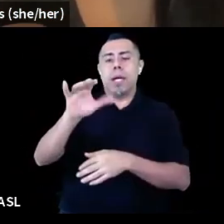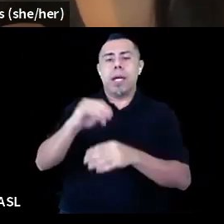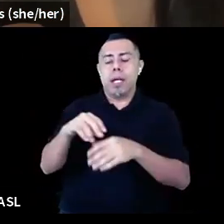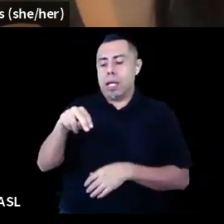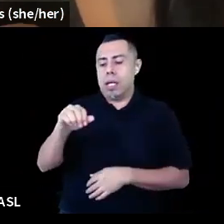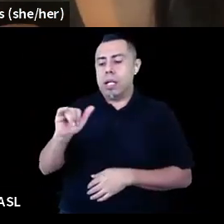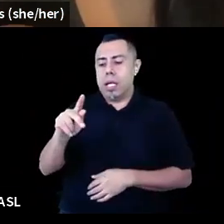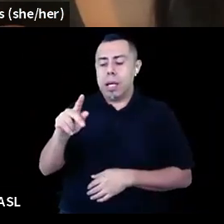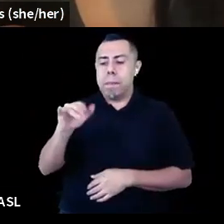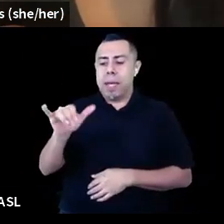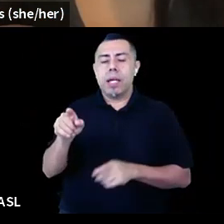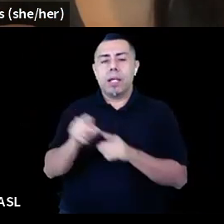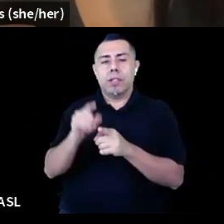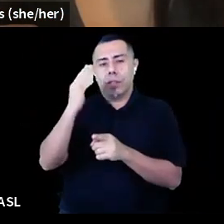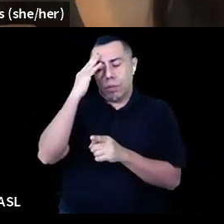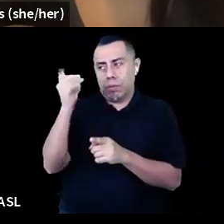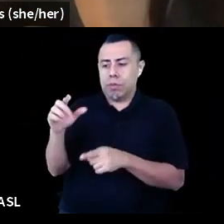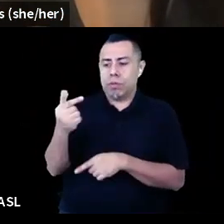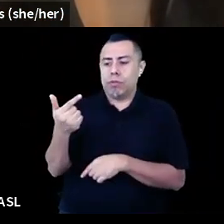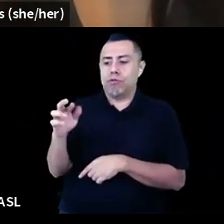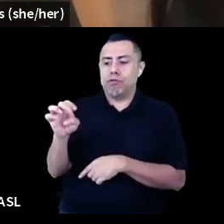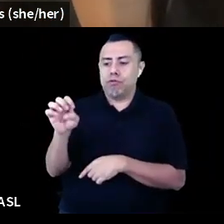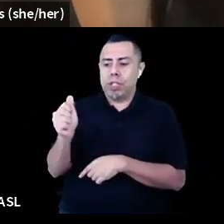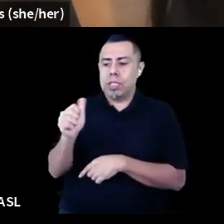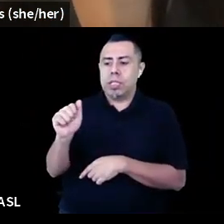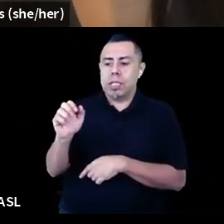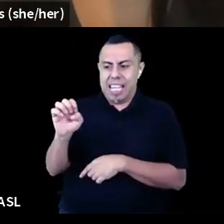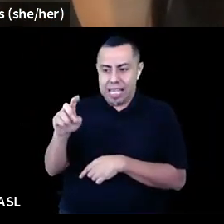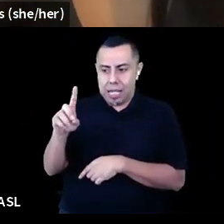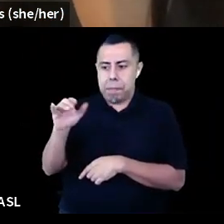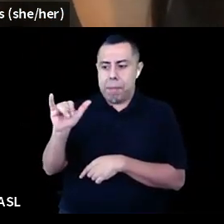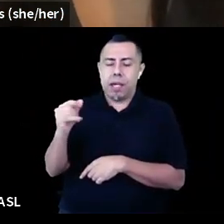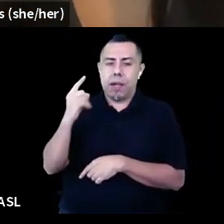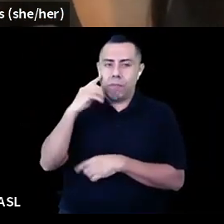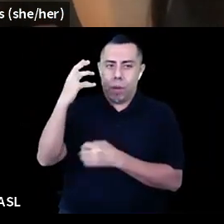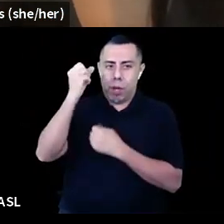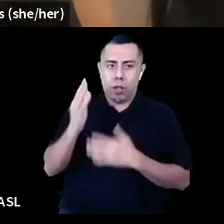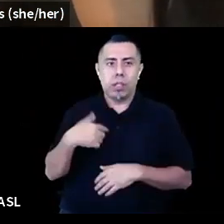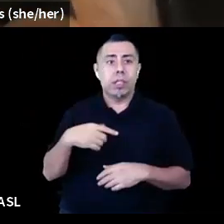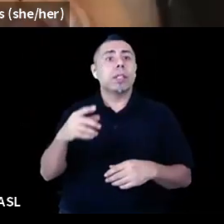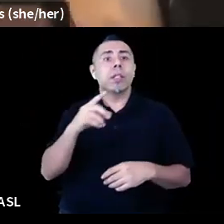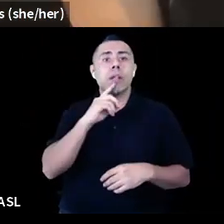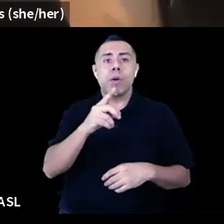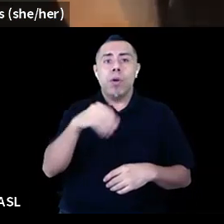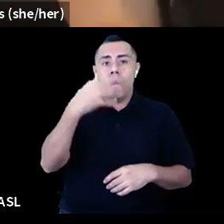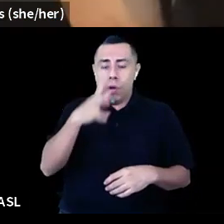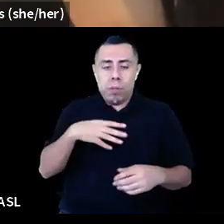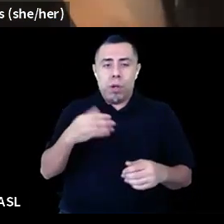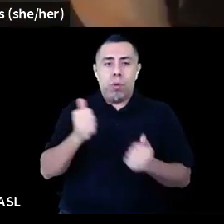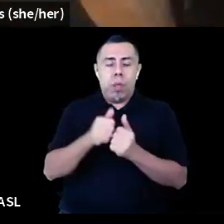Bay. As a visual description, I'm a white woman with blonde hair, wearing a blue and white dress, and I'm sitting in front of a black background with white text in the upper